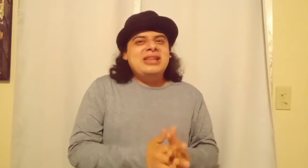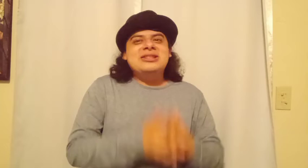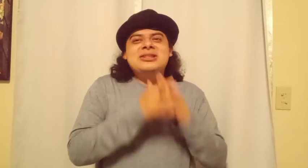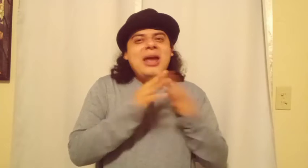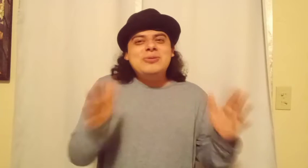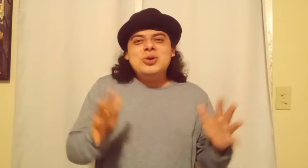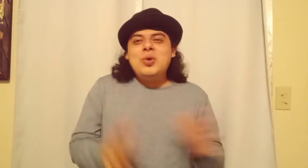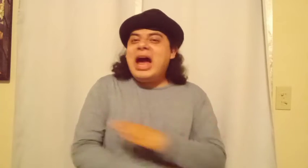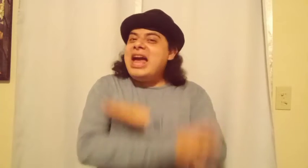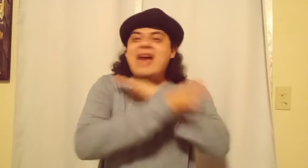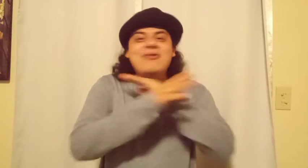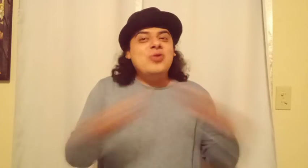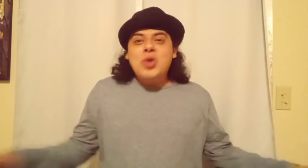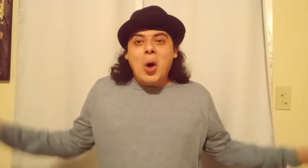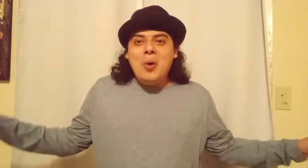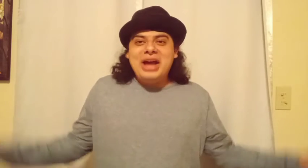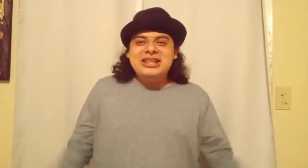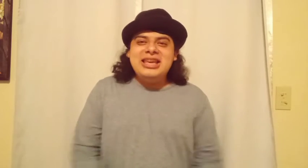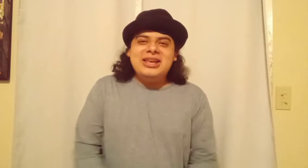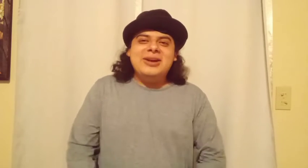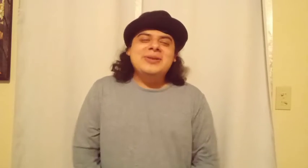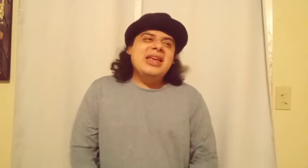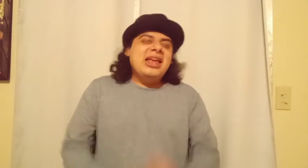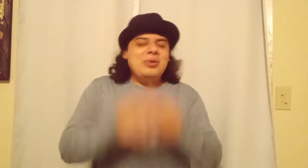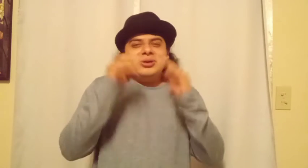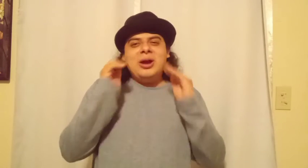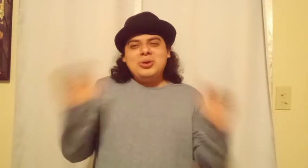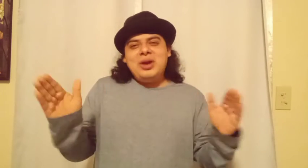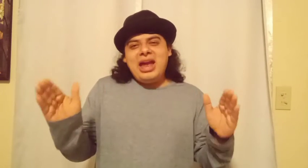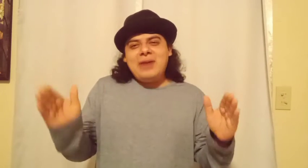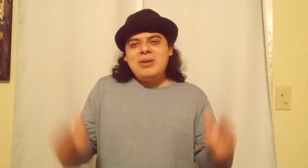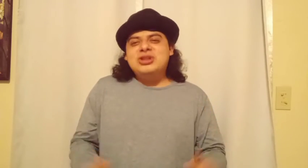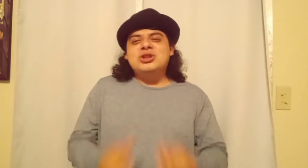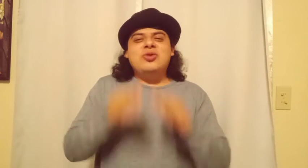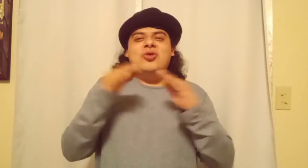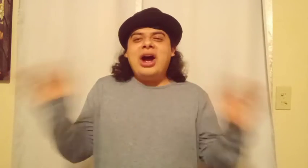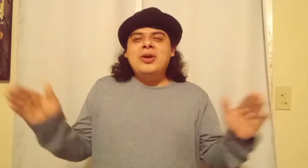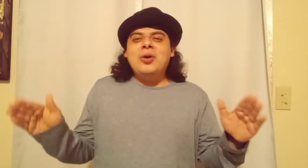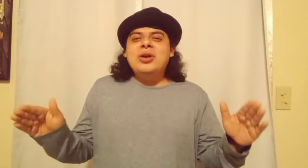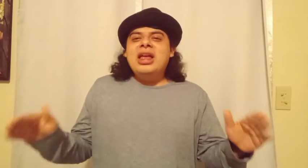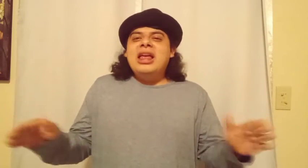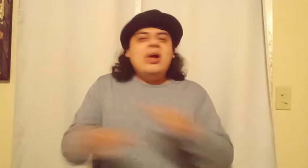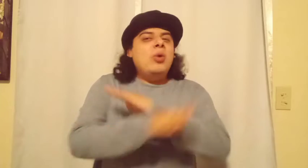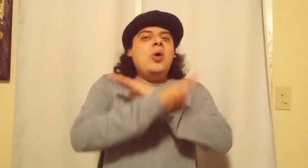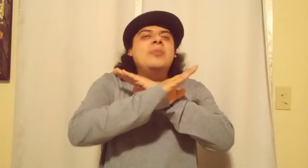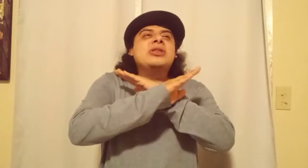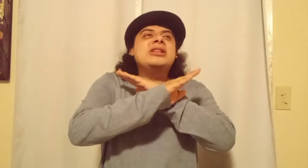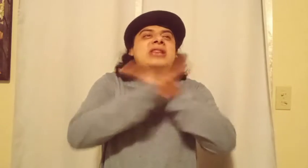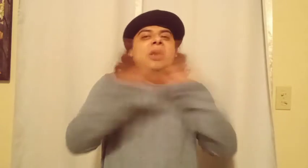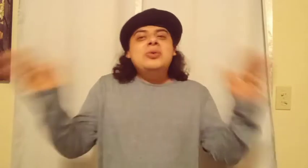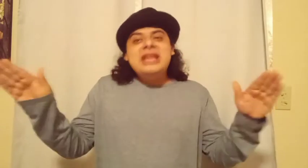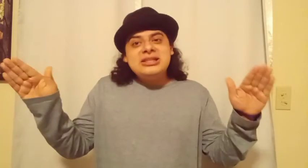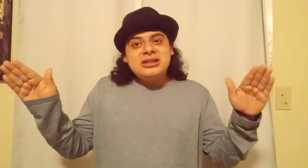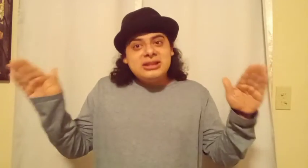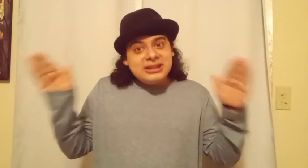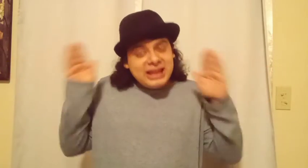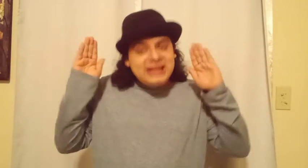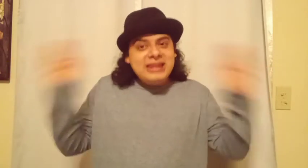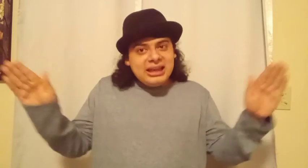saying, step two, I have no idea. When Dr. Eggman just fired, well, he did